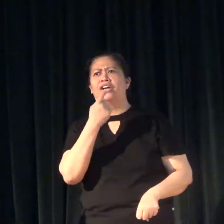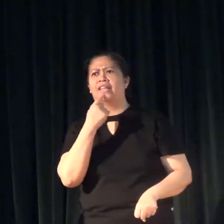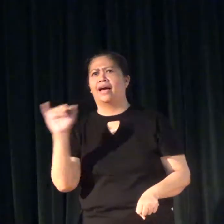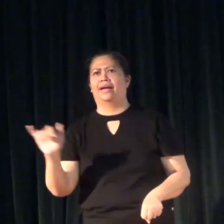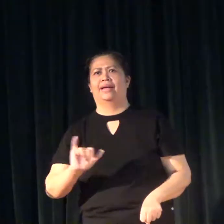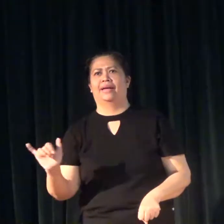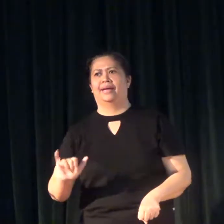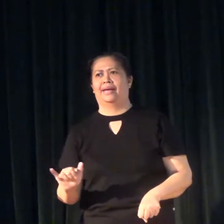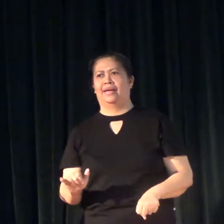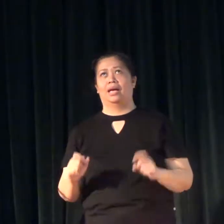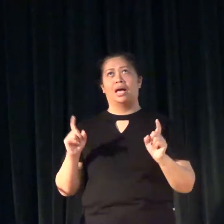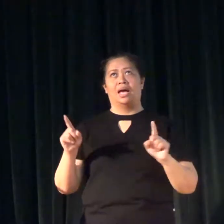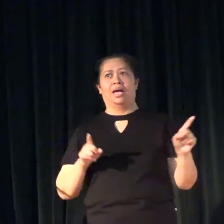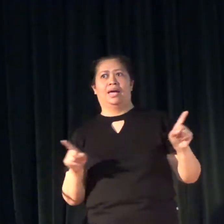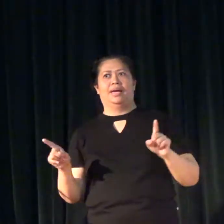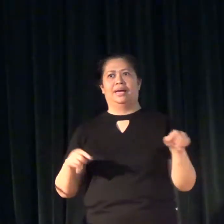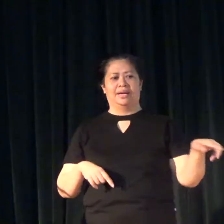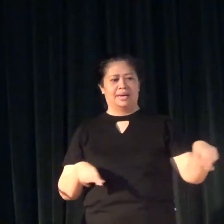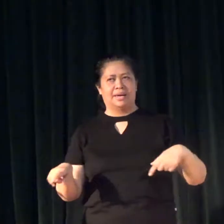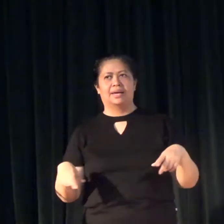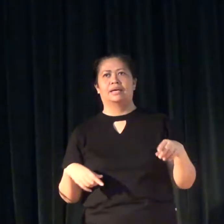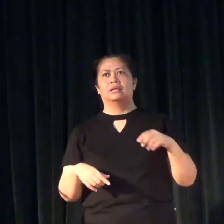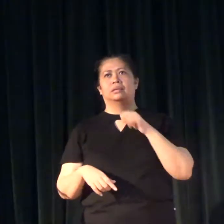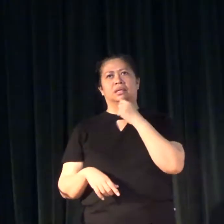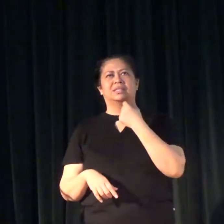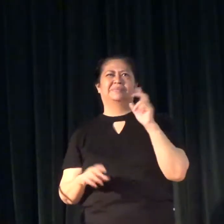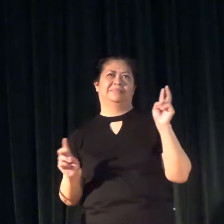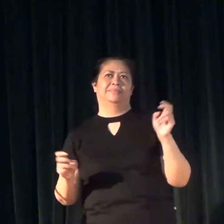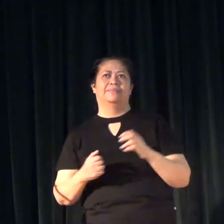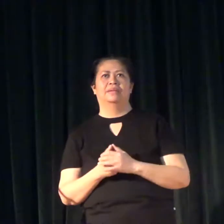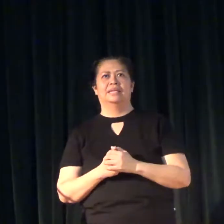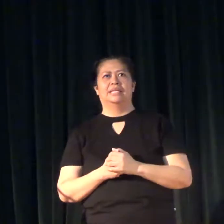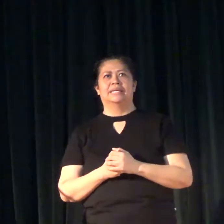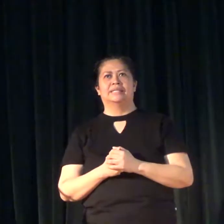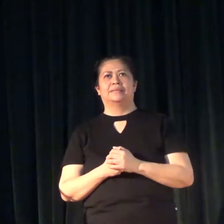tongue. And we're not saying, umaga,